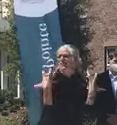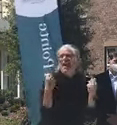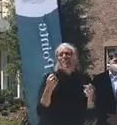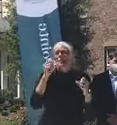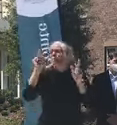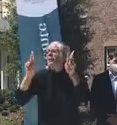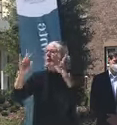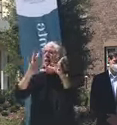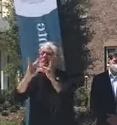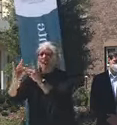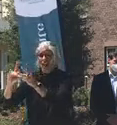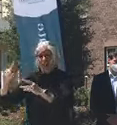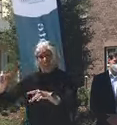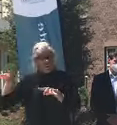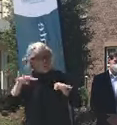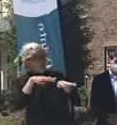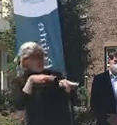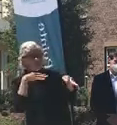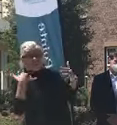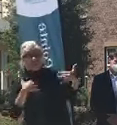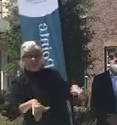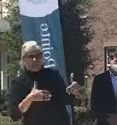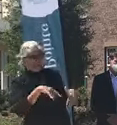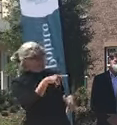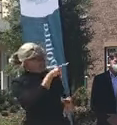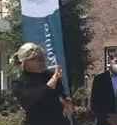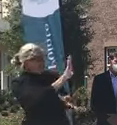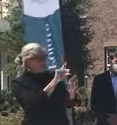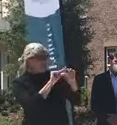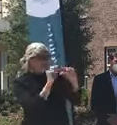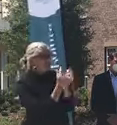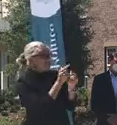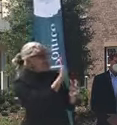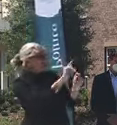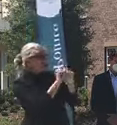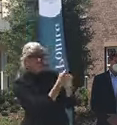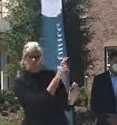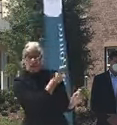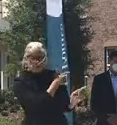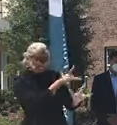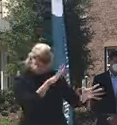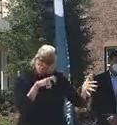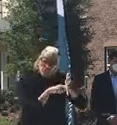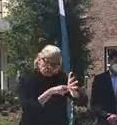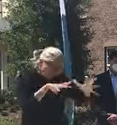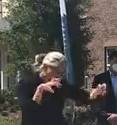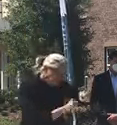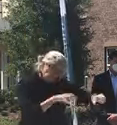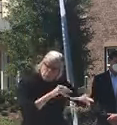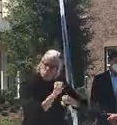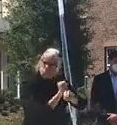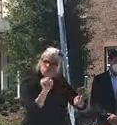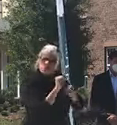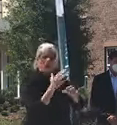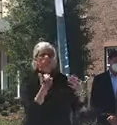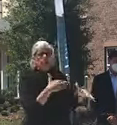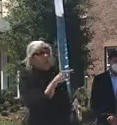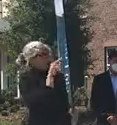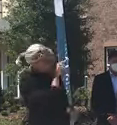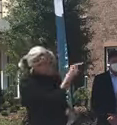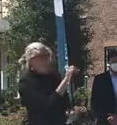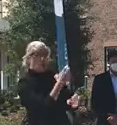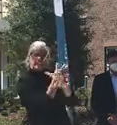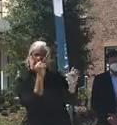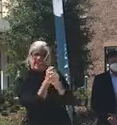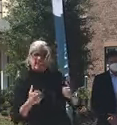have been with the strength of your leadership and what it means and the difference in the lives of the people here in Florida. You are saving lives. Your team